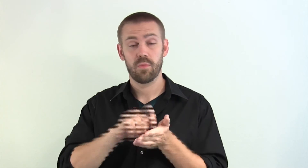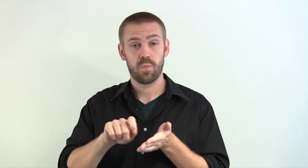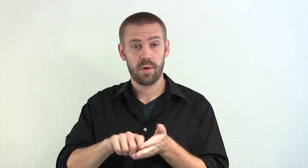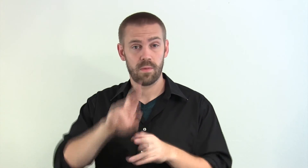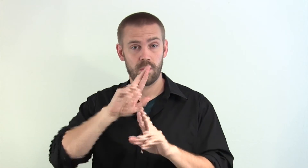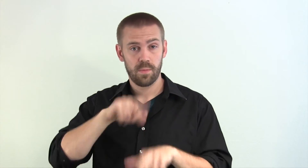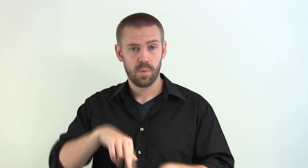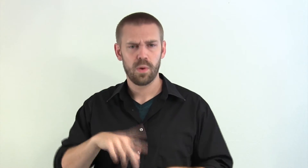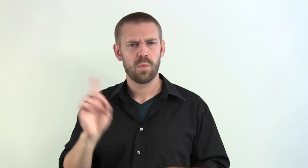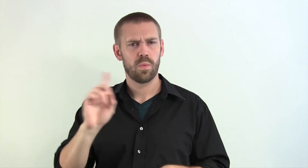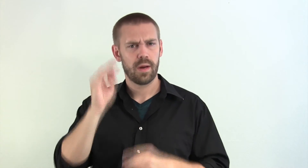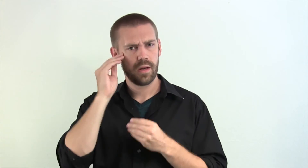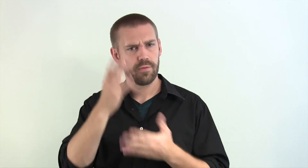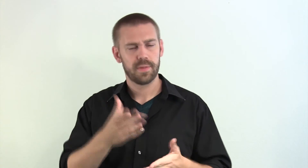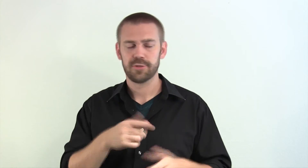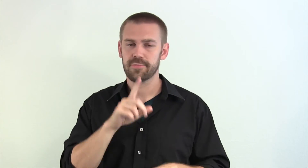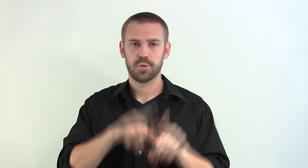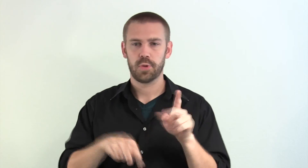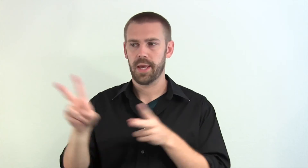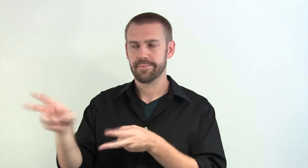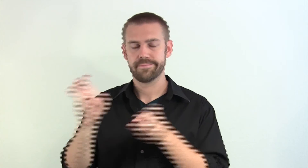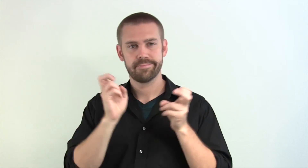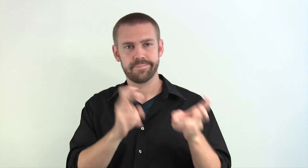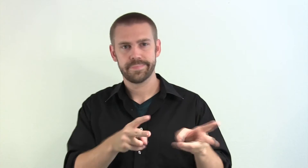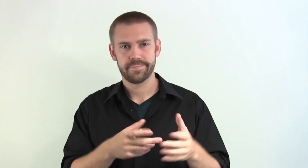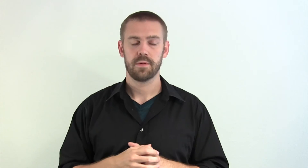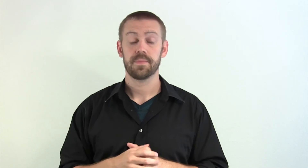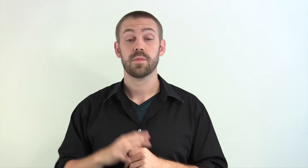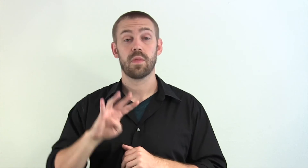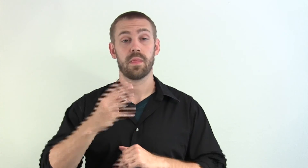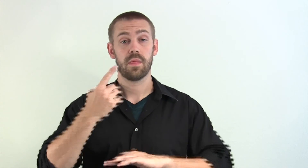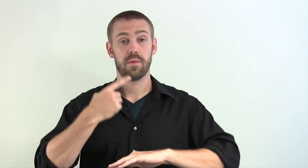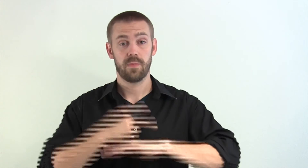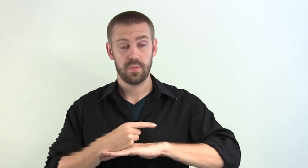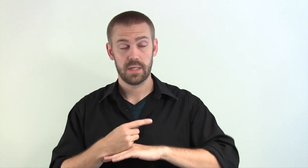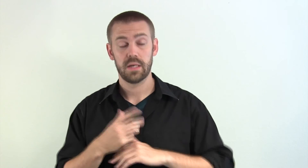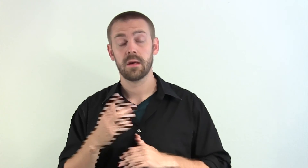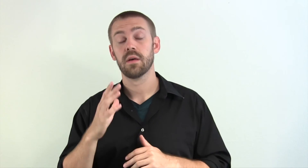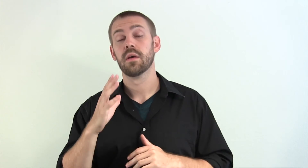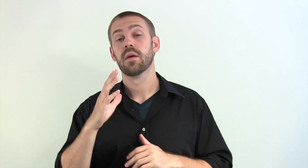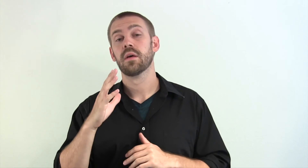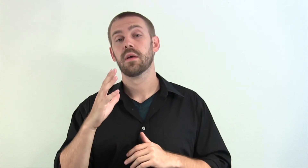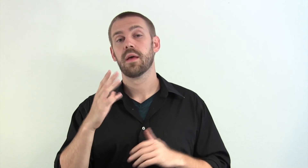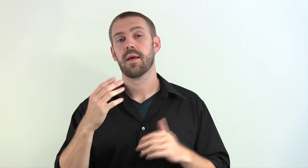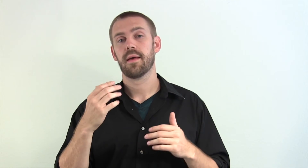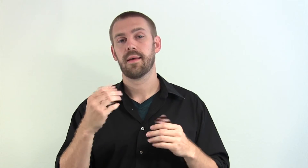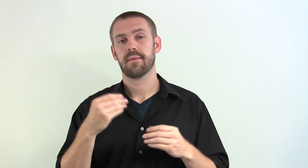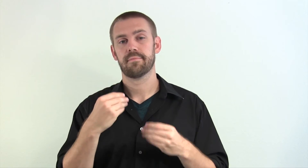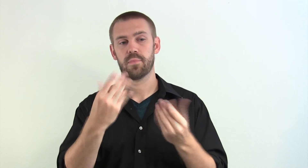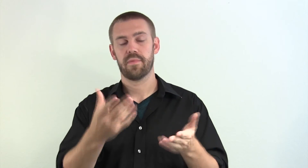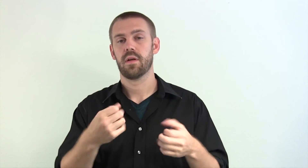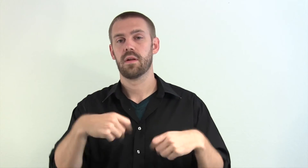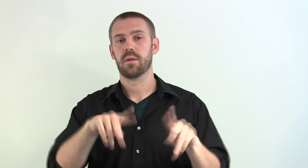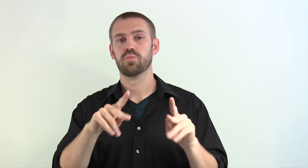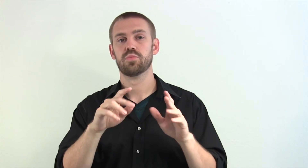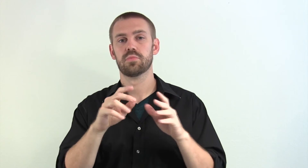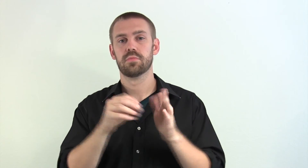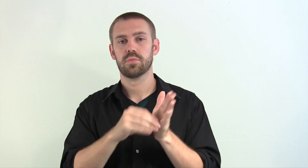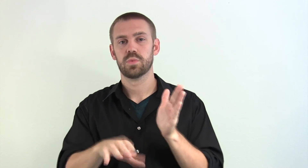a written report, where did they get it? You know, they can't simply copy and paste. On the fourth day, you need to give the students an opportunity